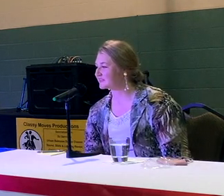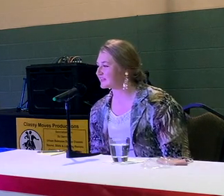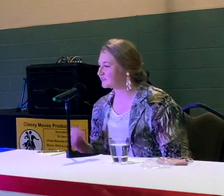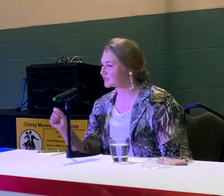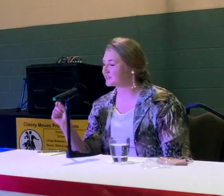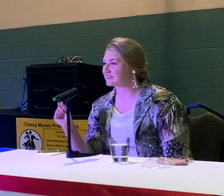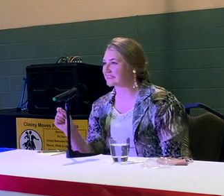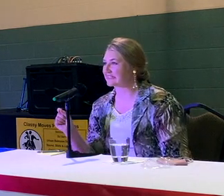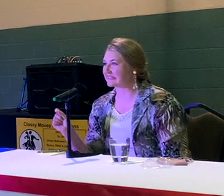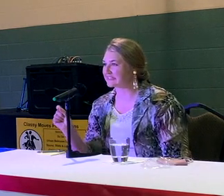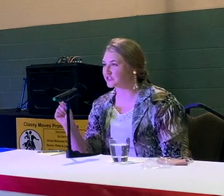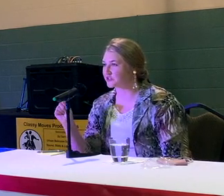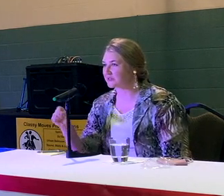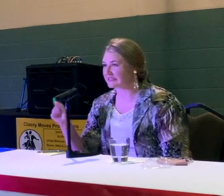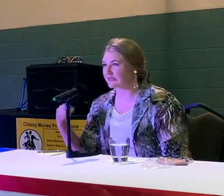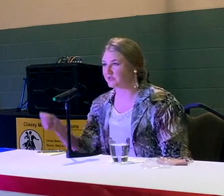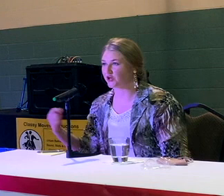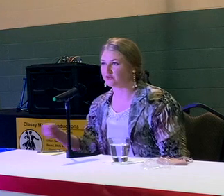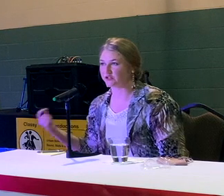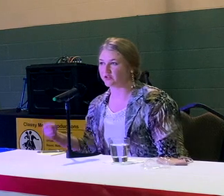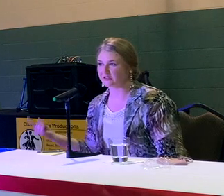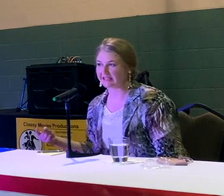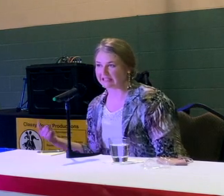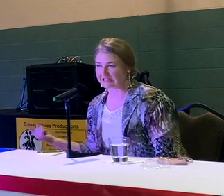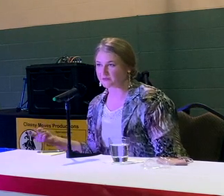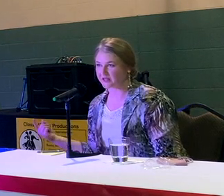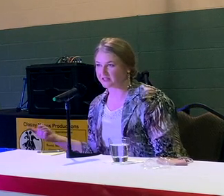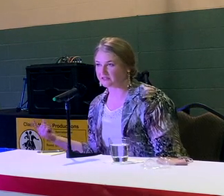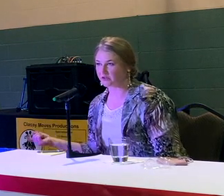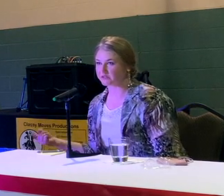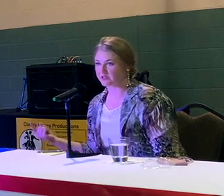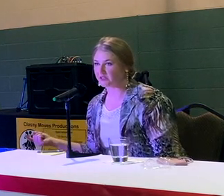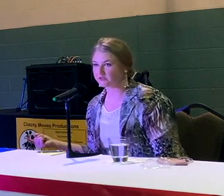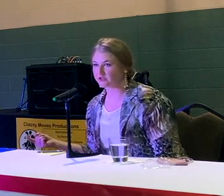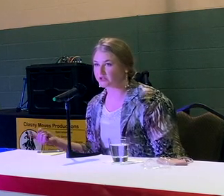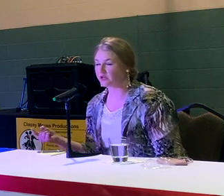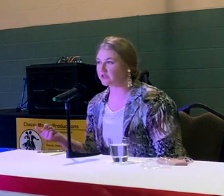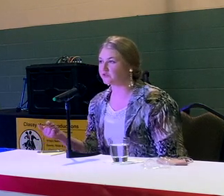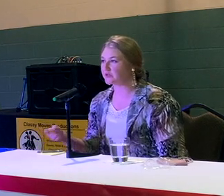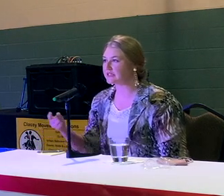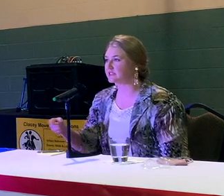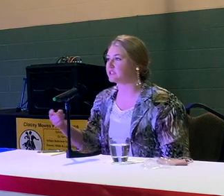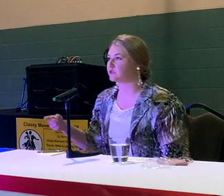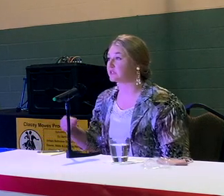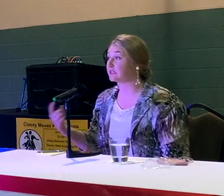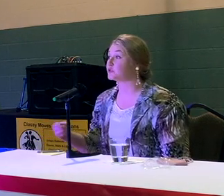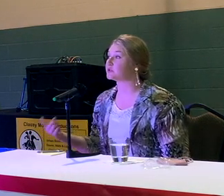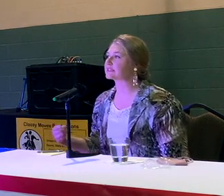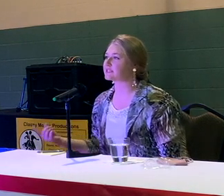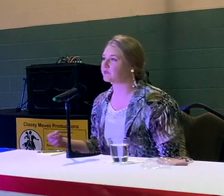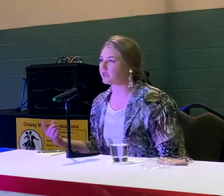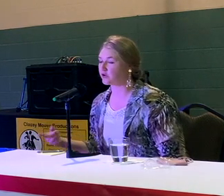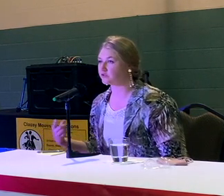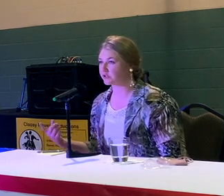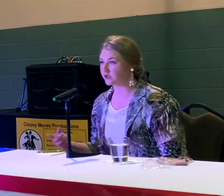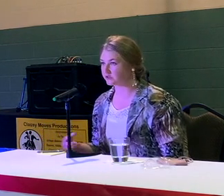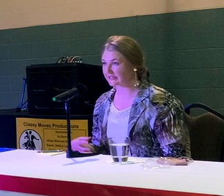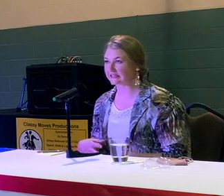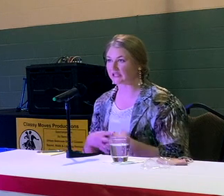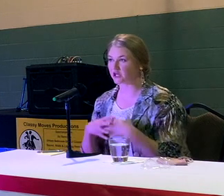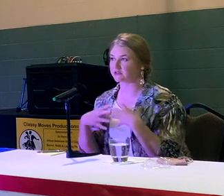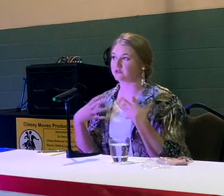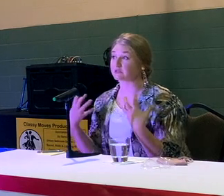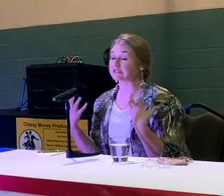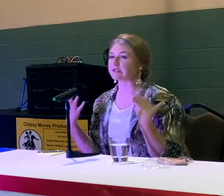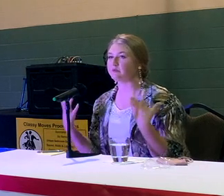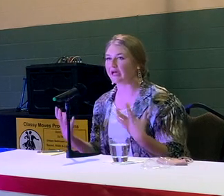The definition of insanity is doing the same thing over and over again and expecting a different result. So, if we continue to keep doing the same thing over and over